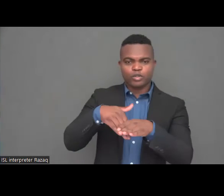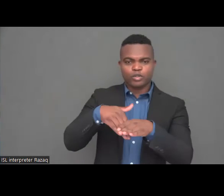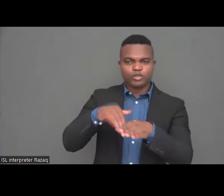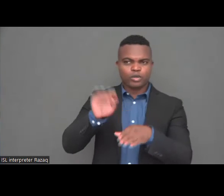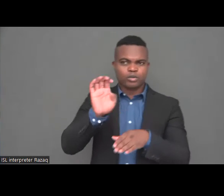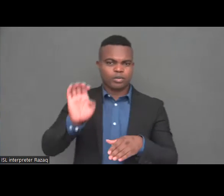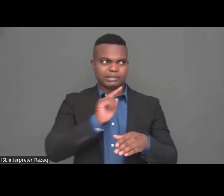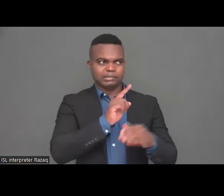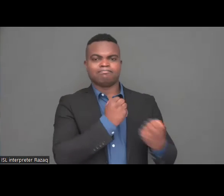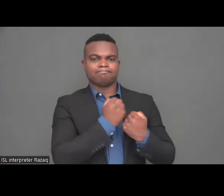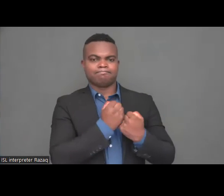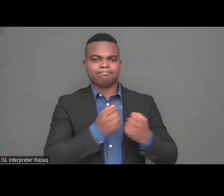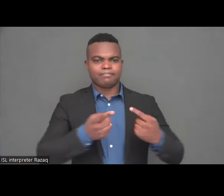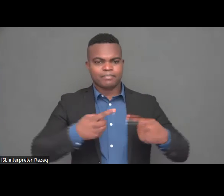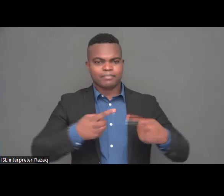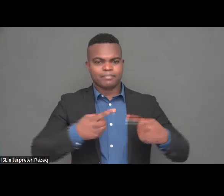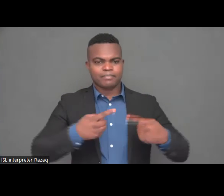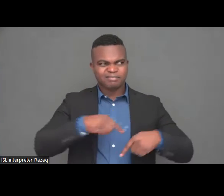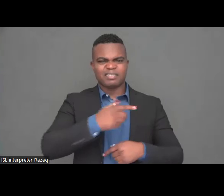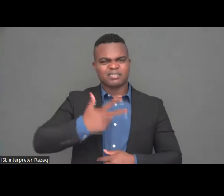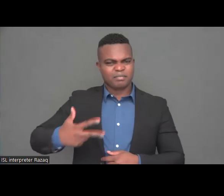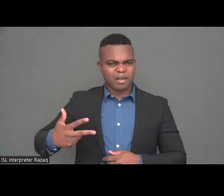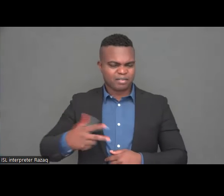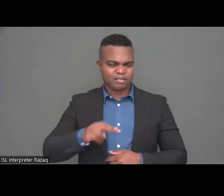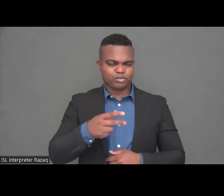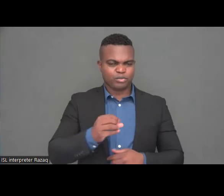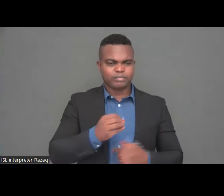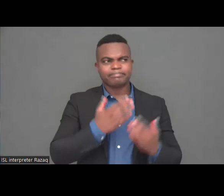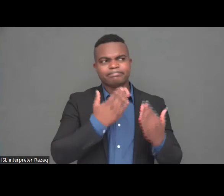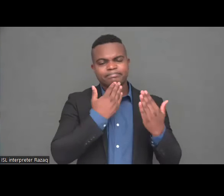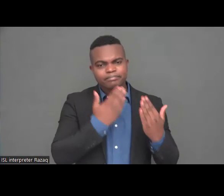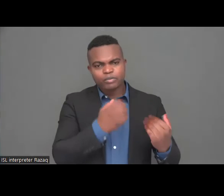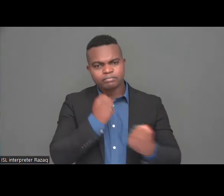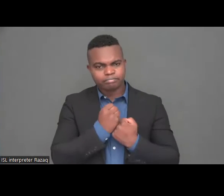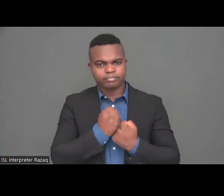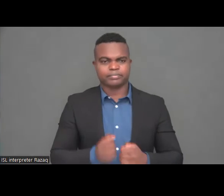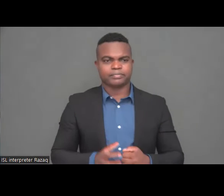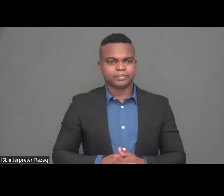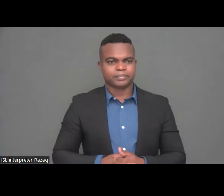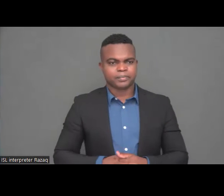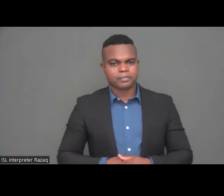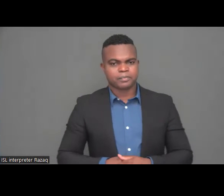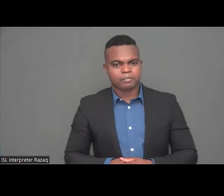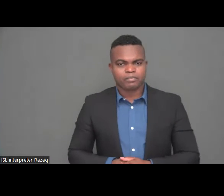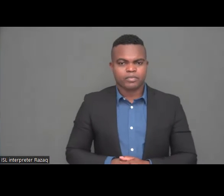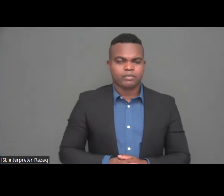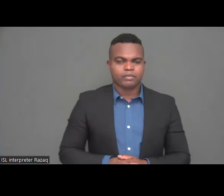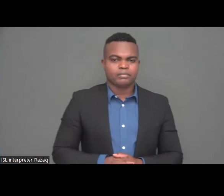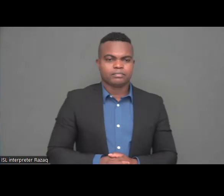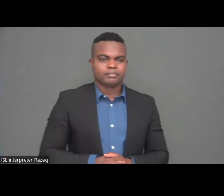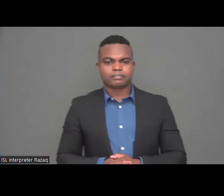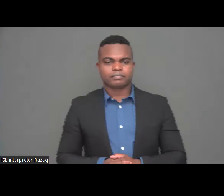who already provided financial support. And according to Ukrainian legislation,